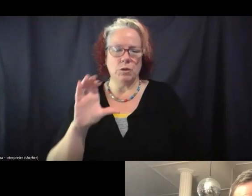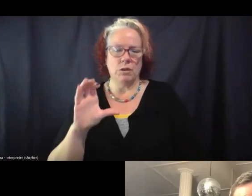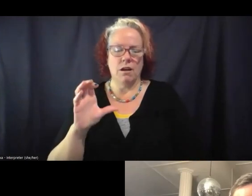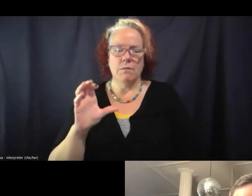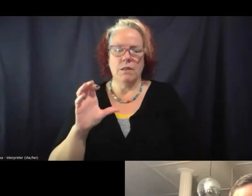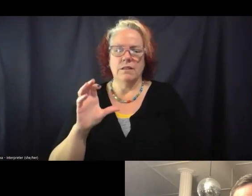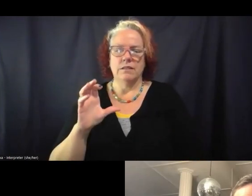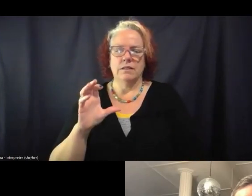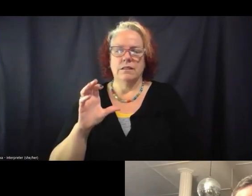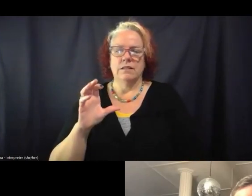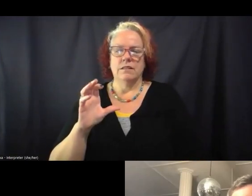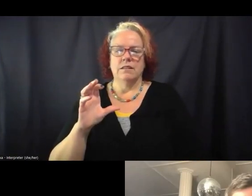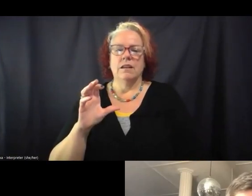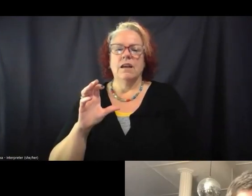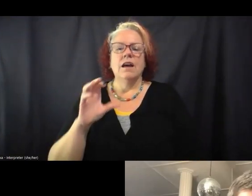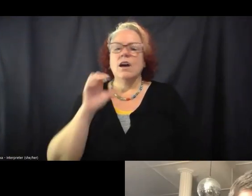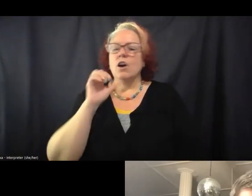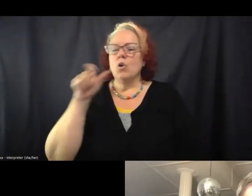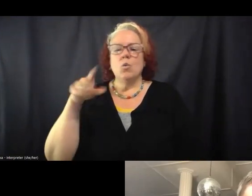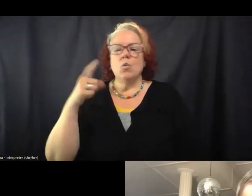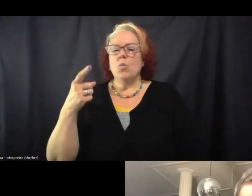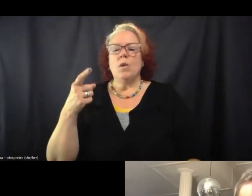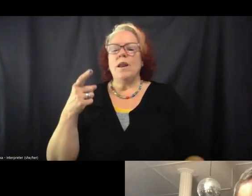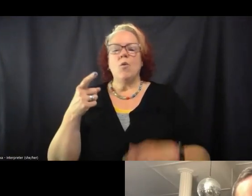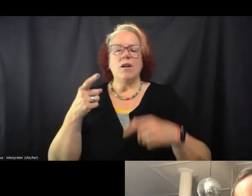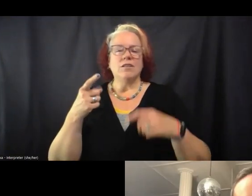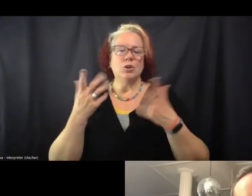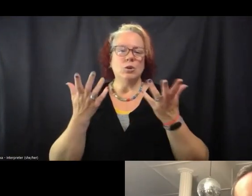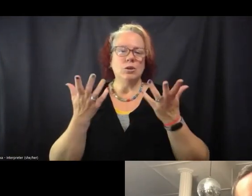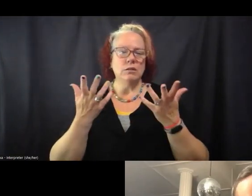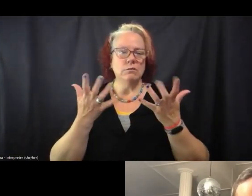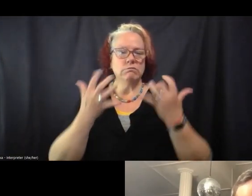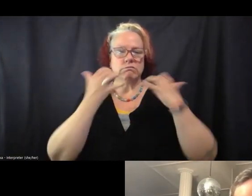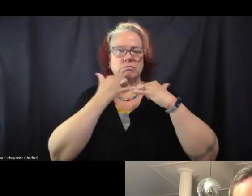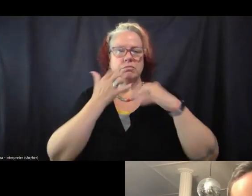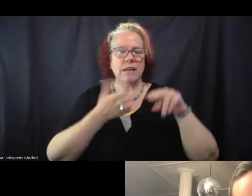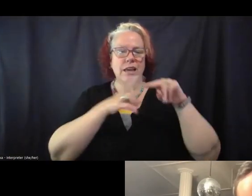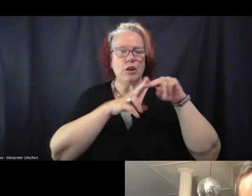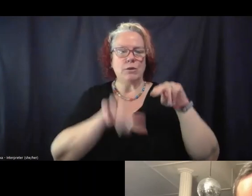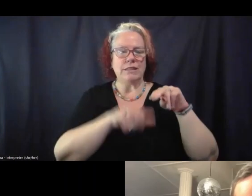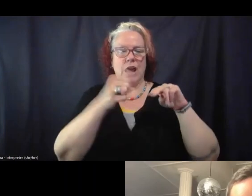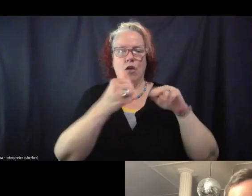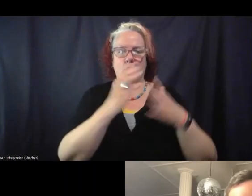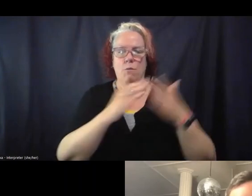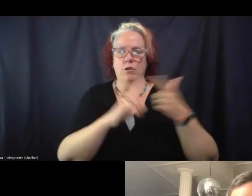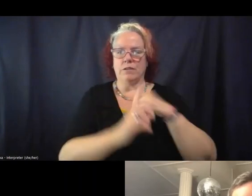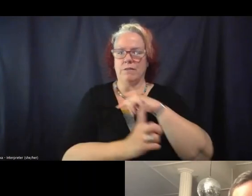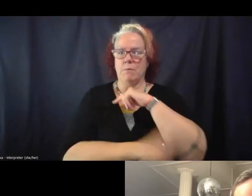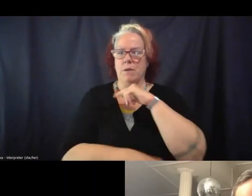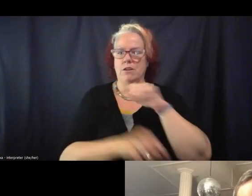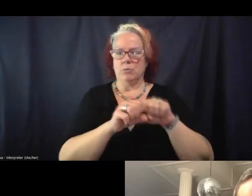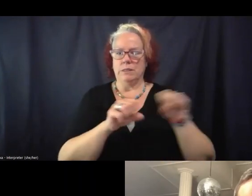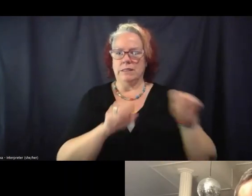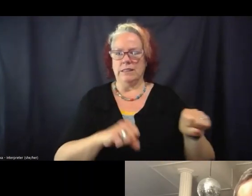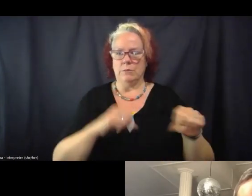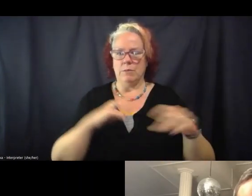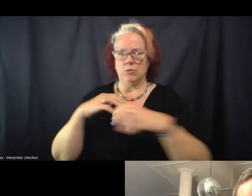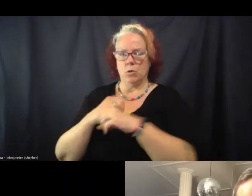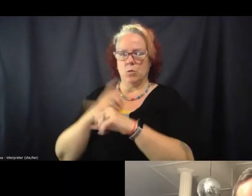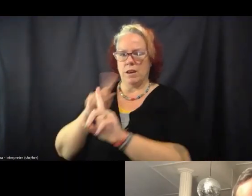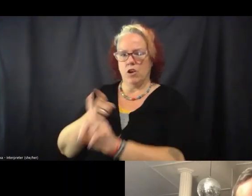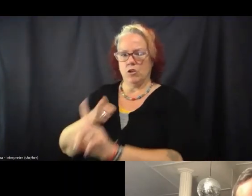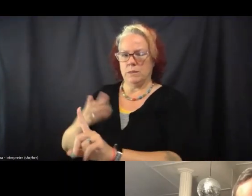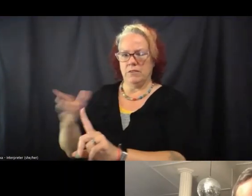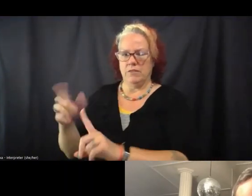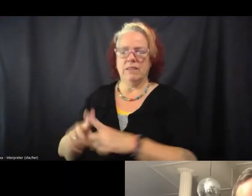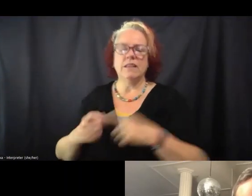inadvertently increase, um, other parts of the punishment system, even as we win our specific things. I